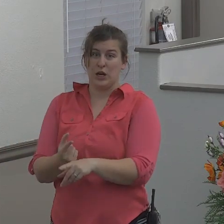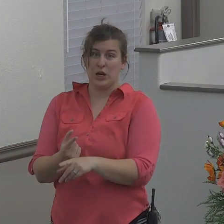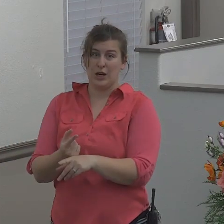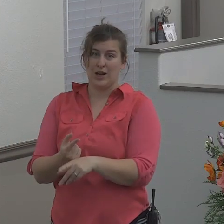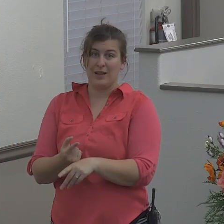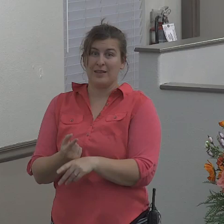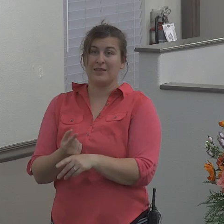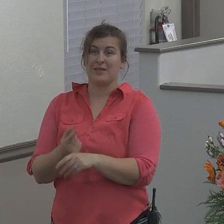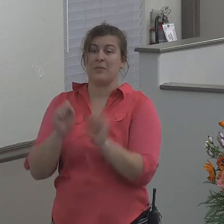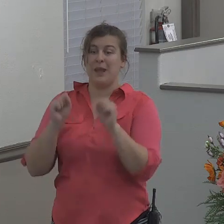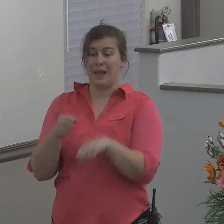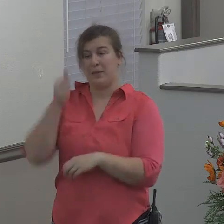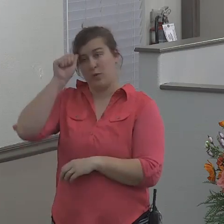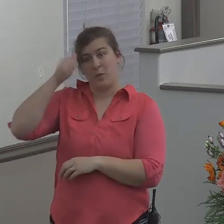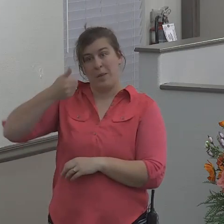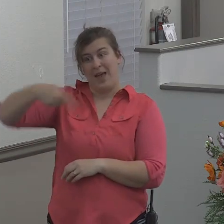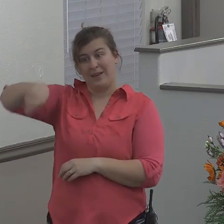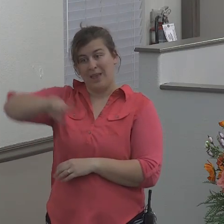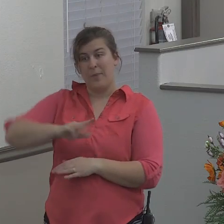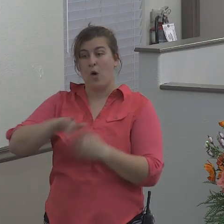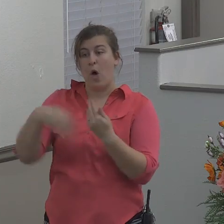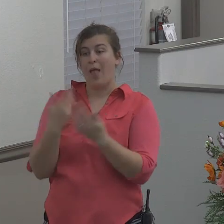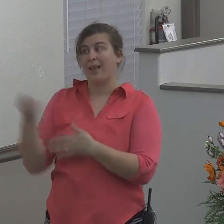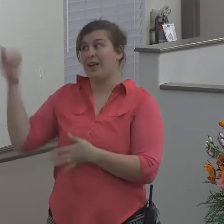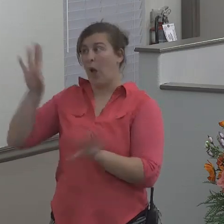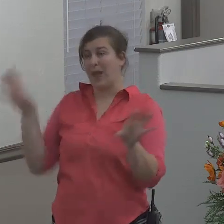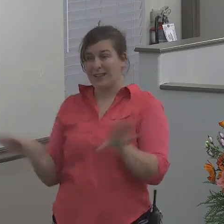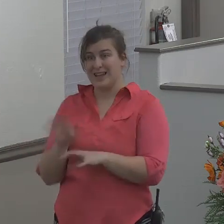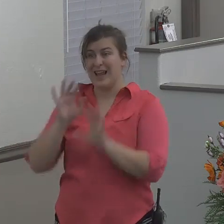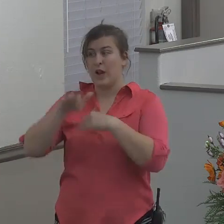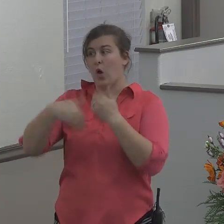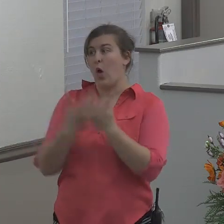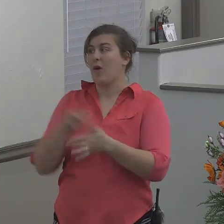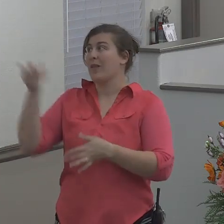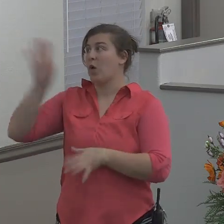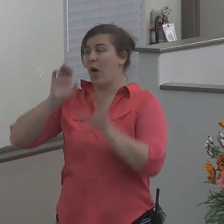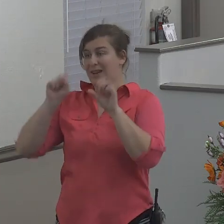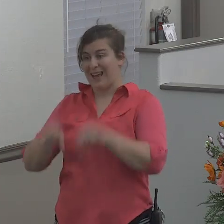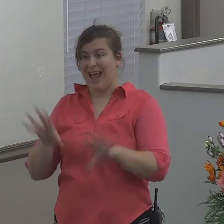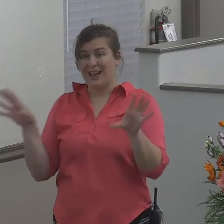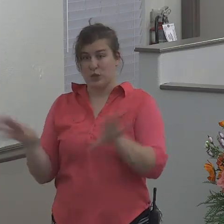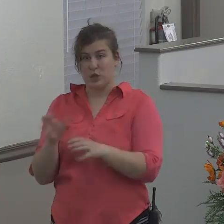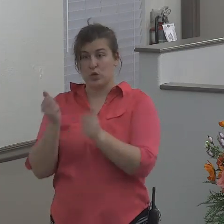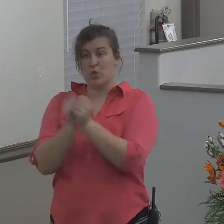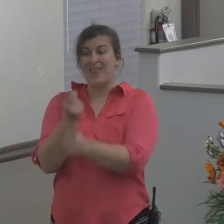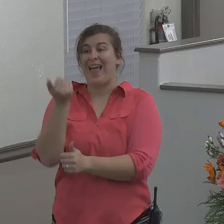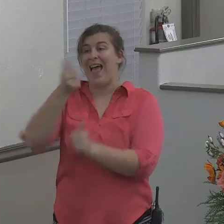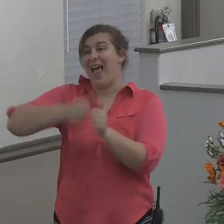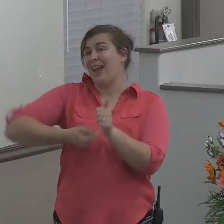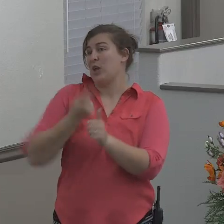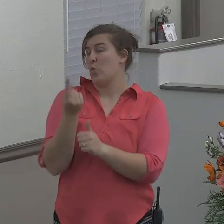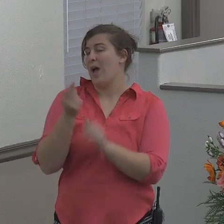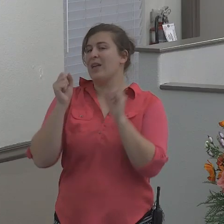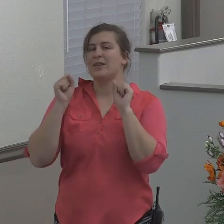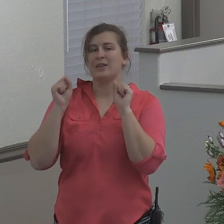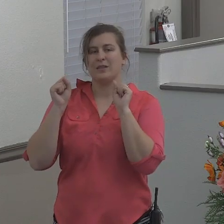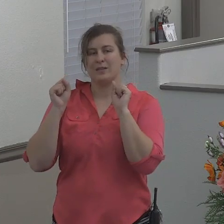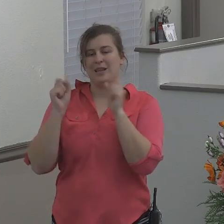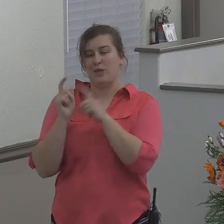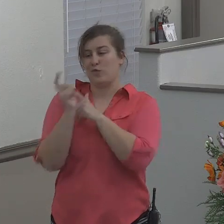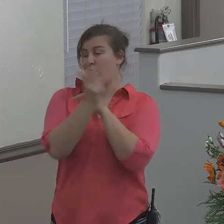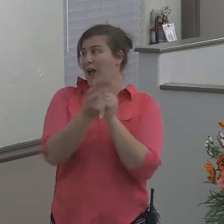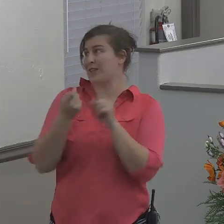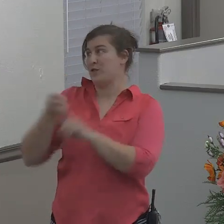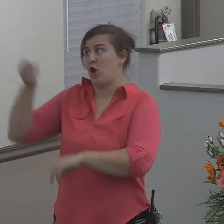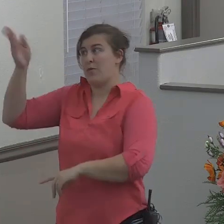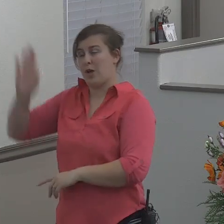what God did and what God can do with anyone who's running from him